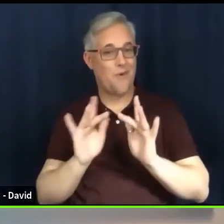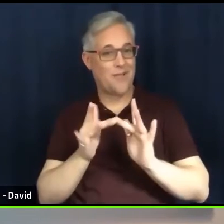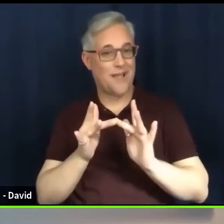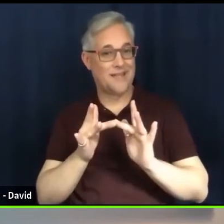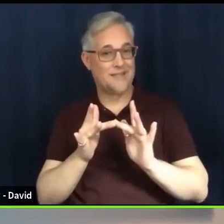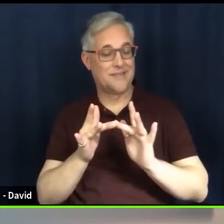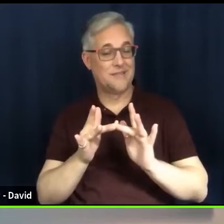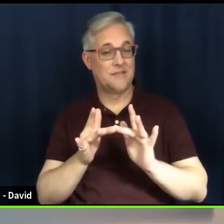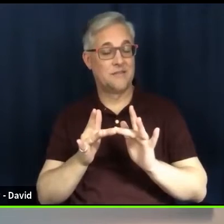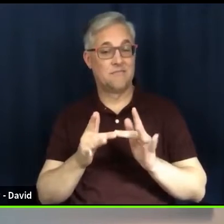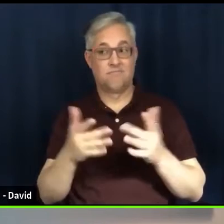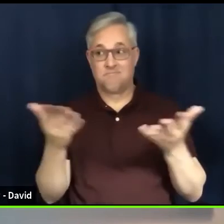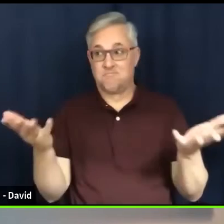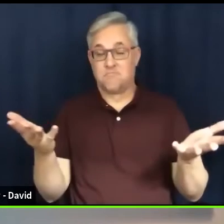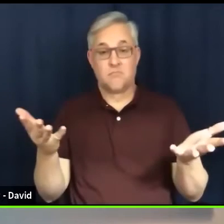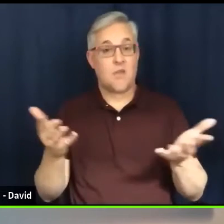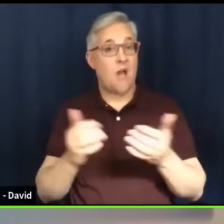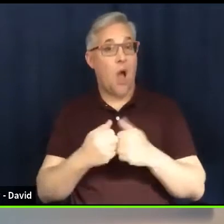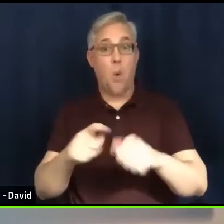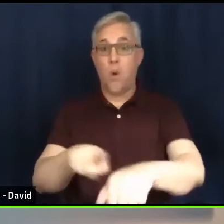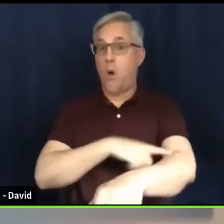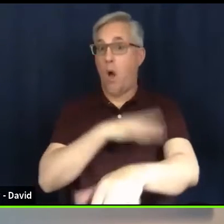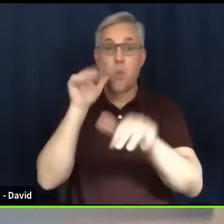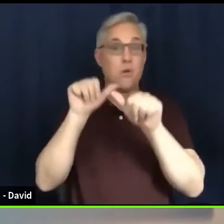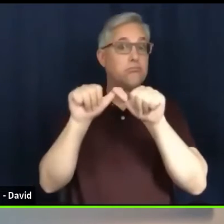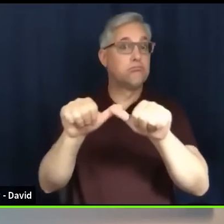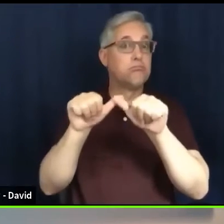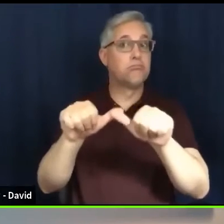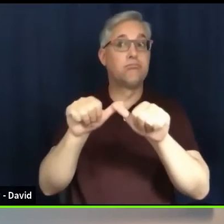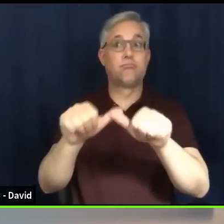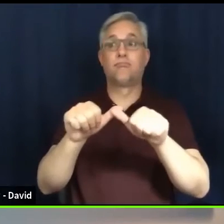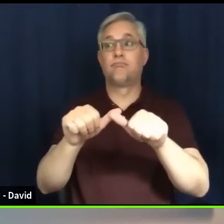separated and not worshiping at Bread of Life.